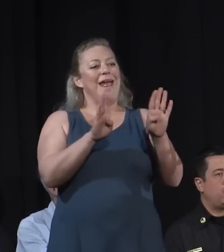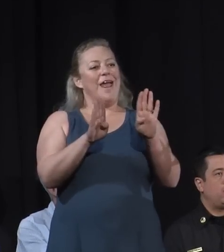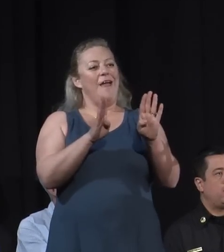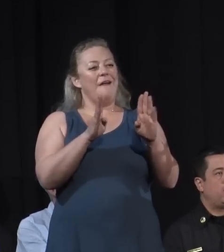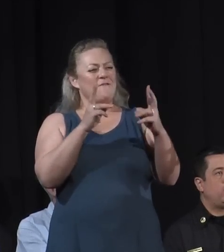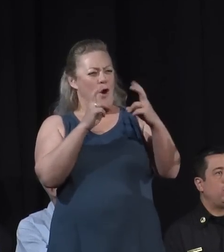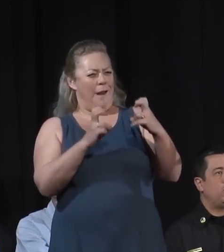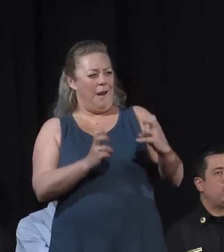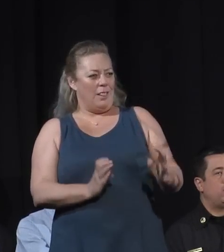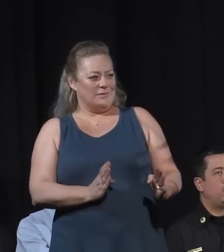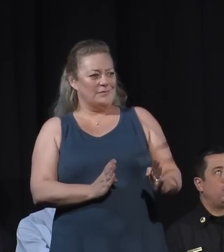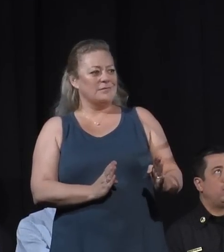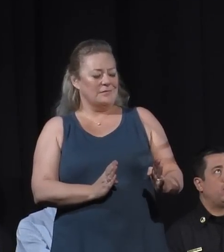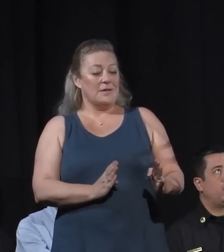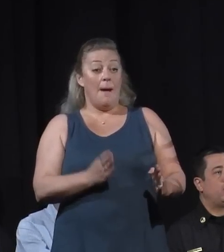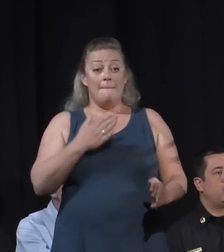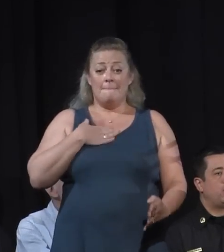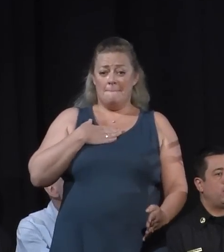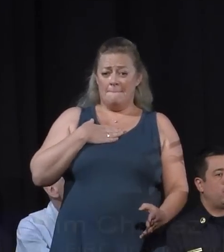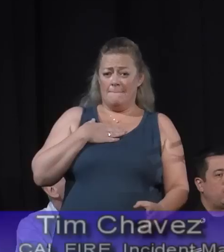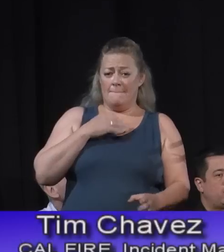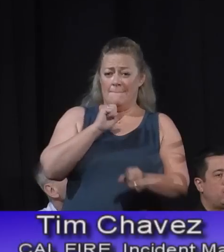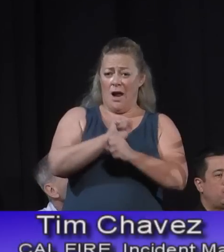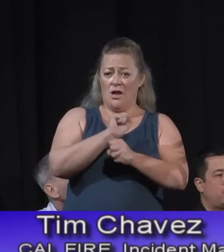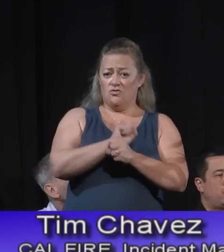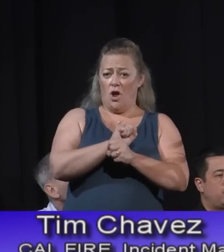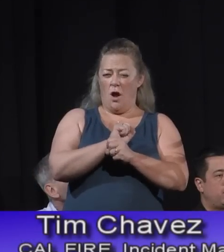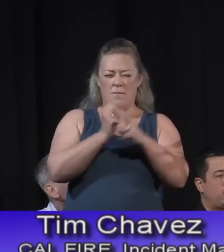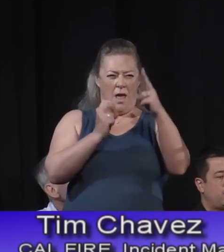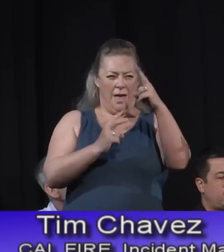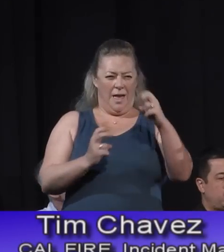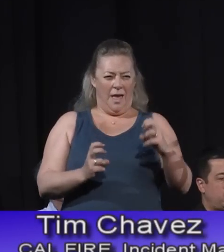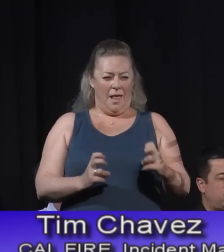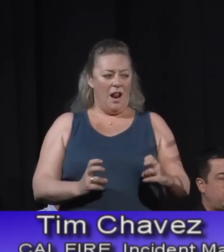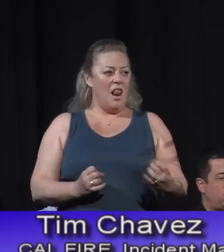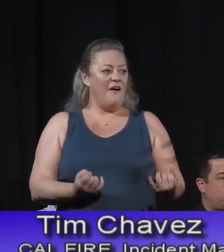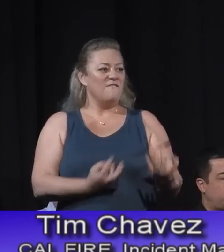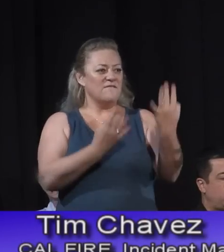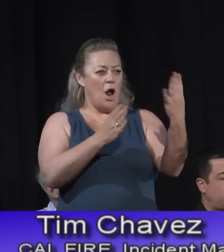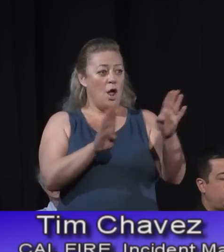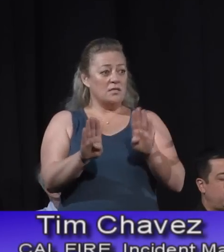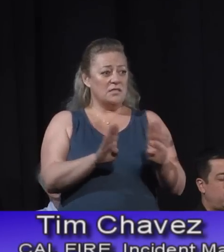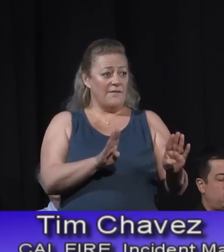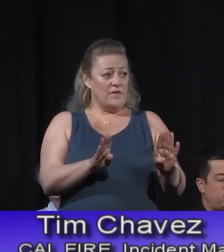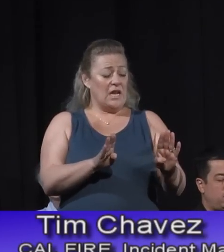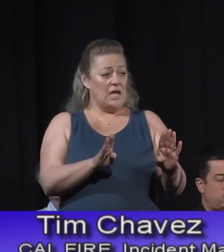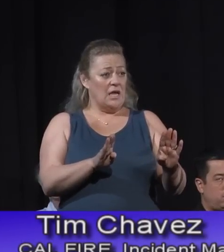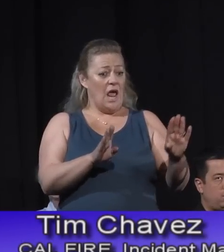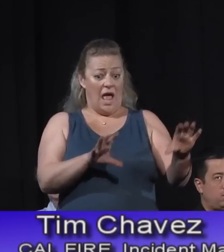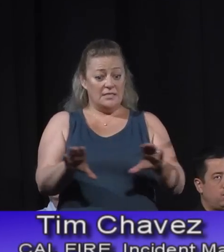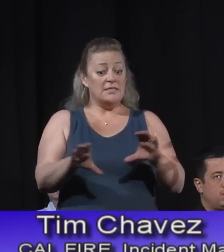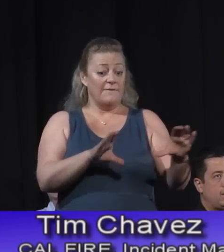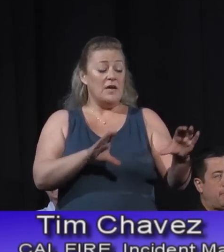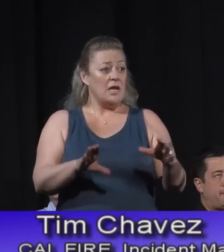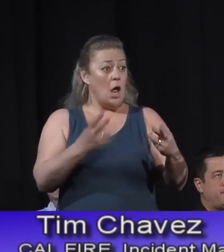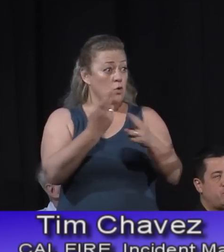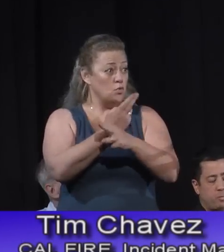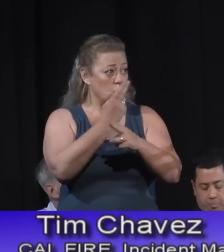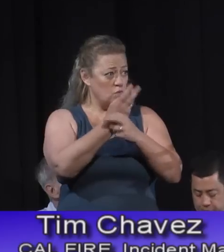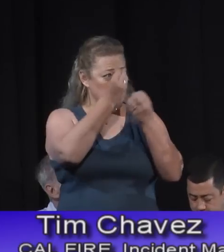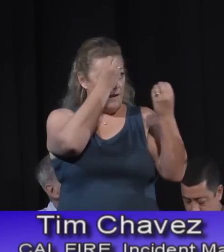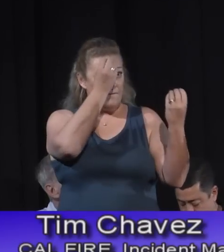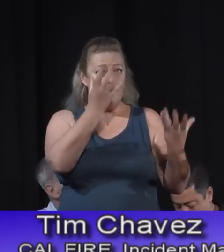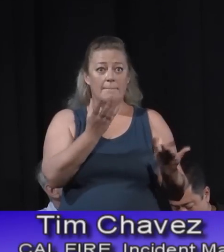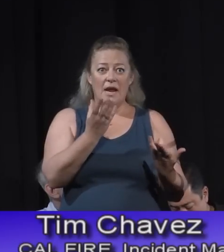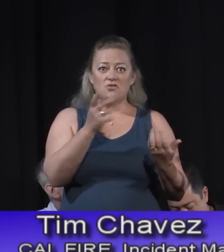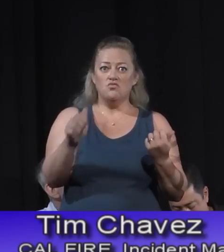My job is to analyze the fire's activity and use that information to assist